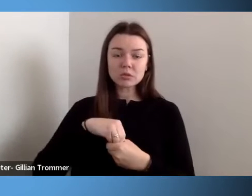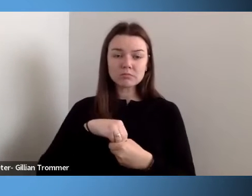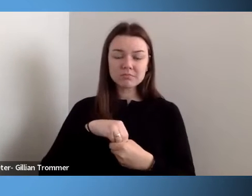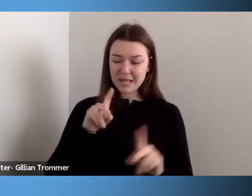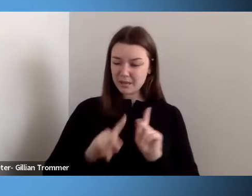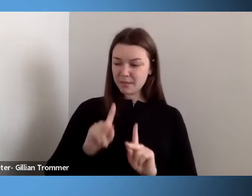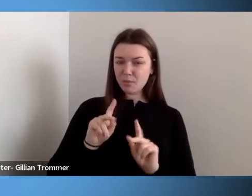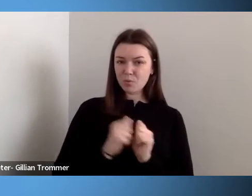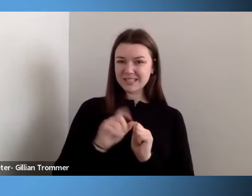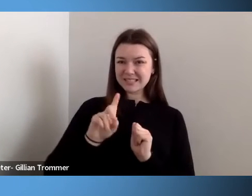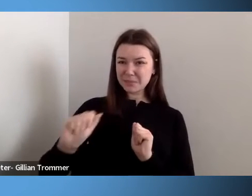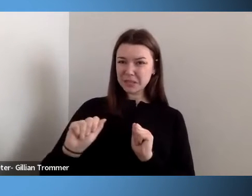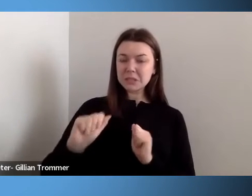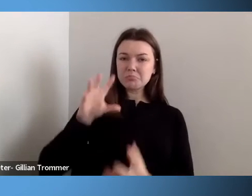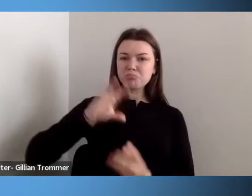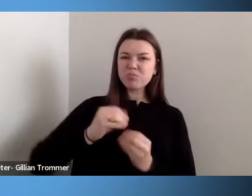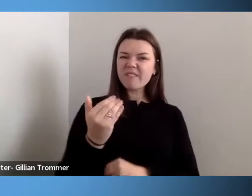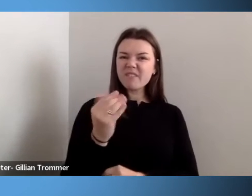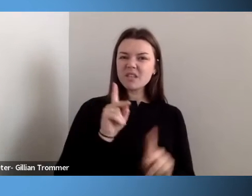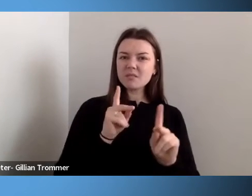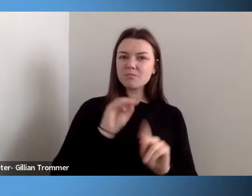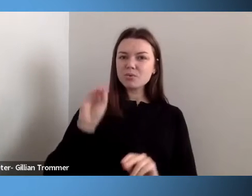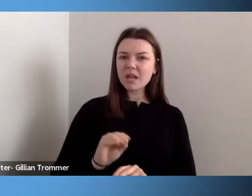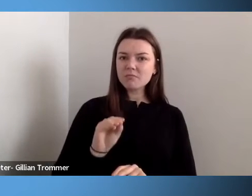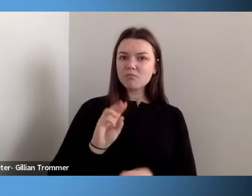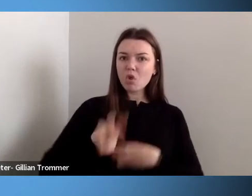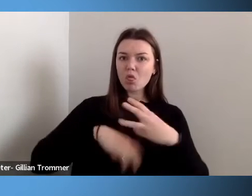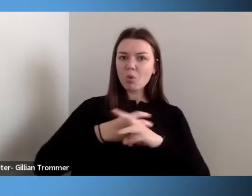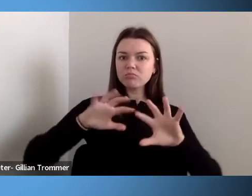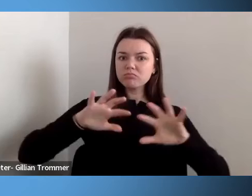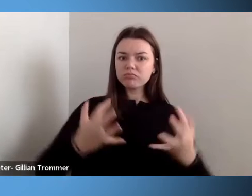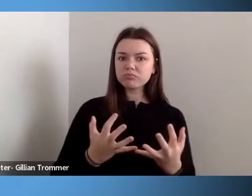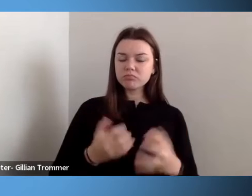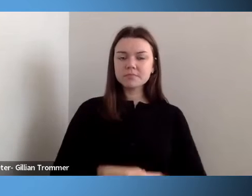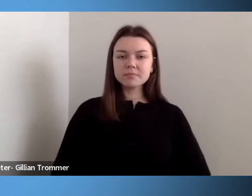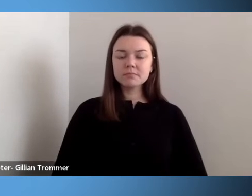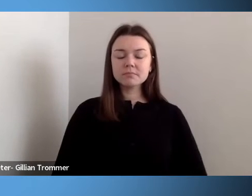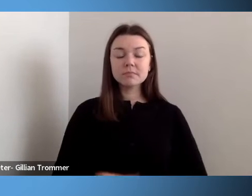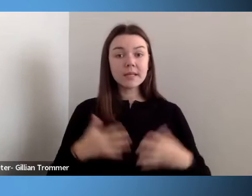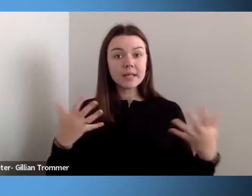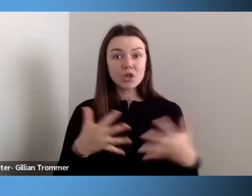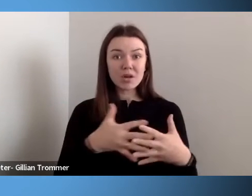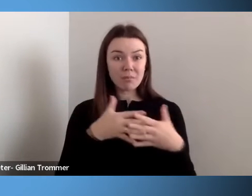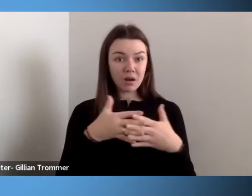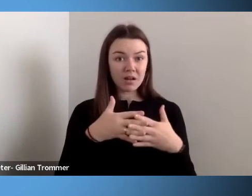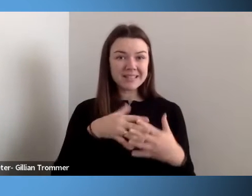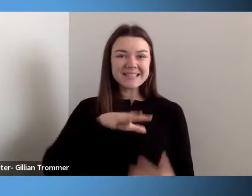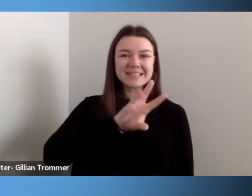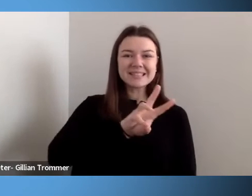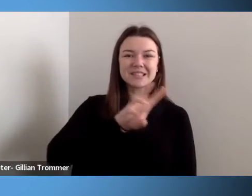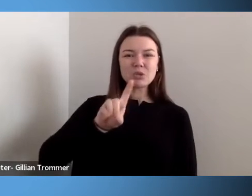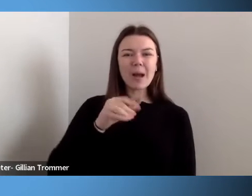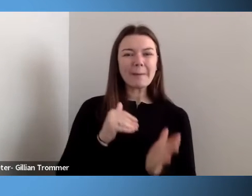population. And here in America, 61 million identified as having a disability.